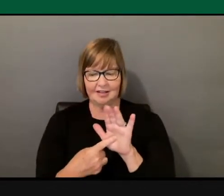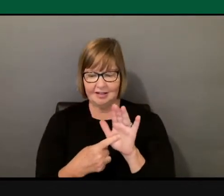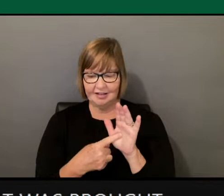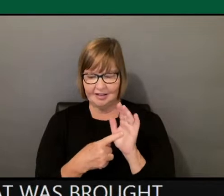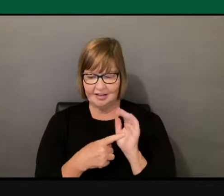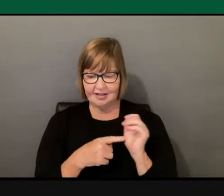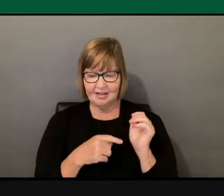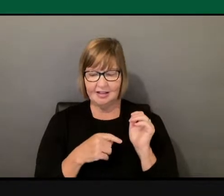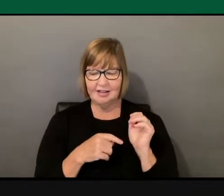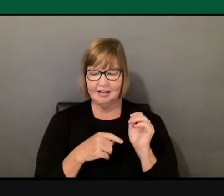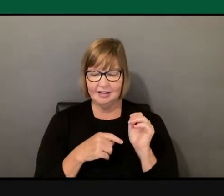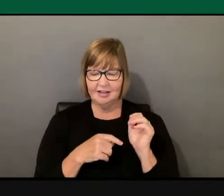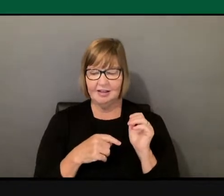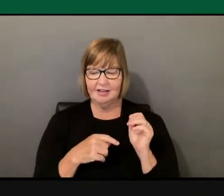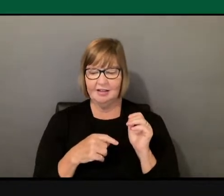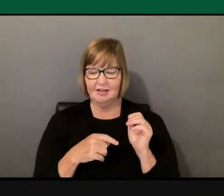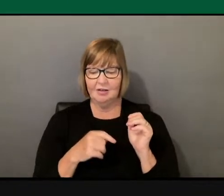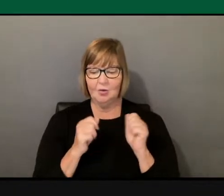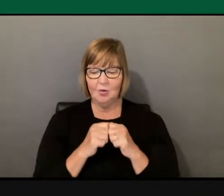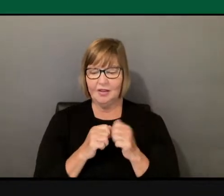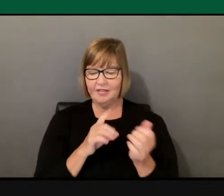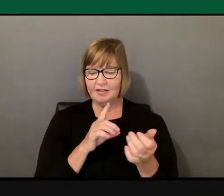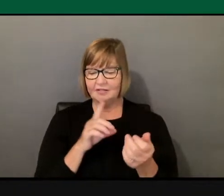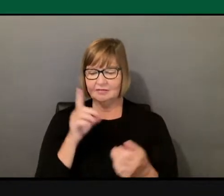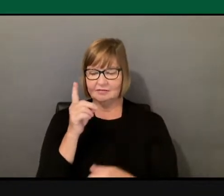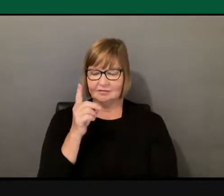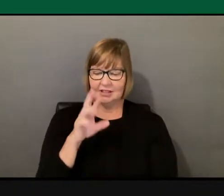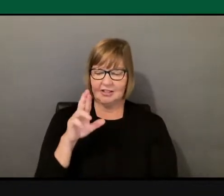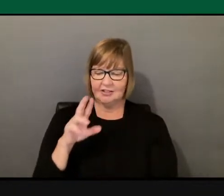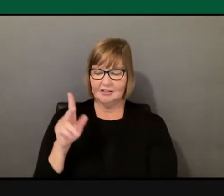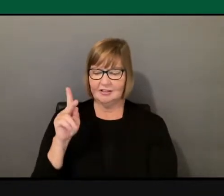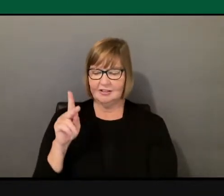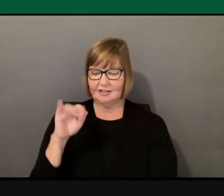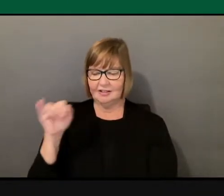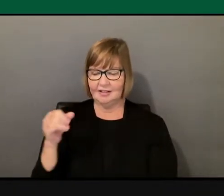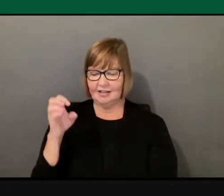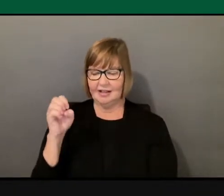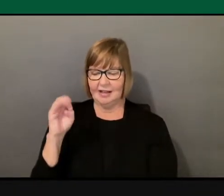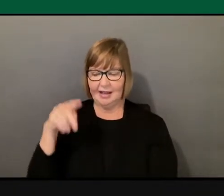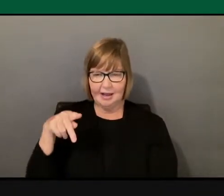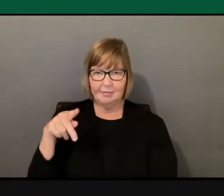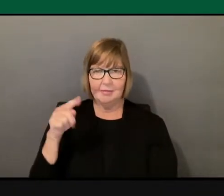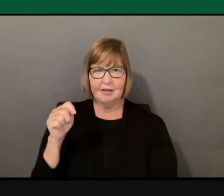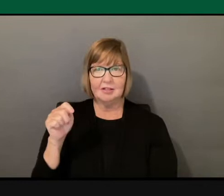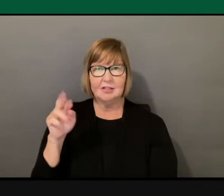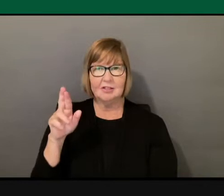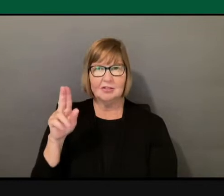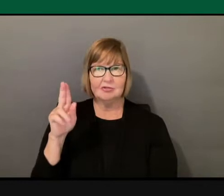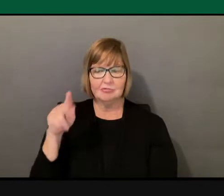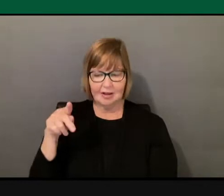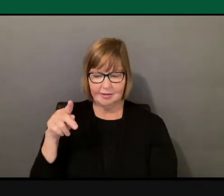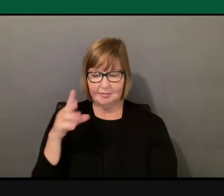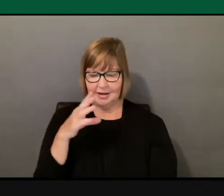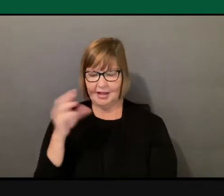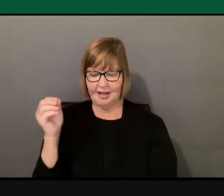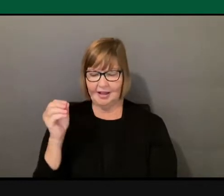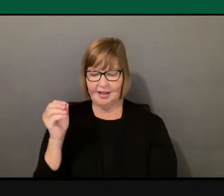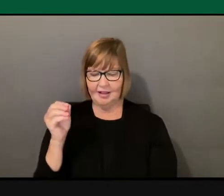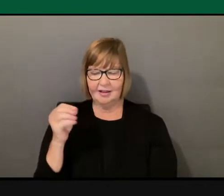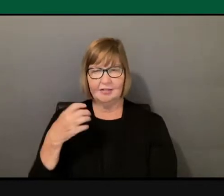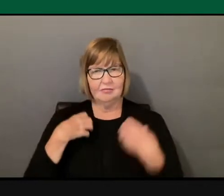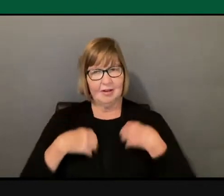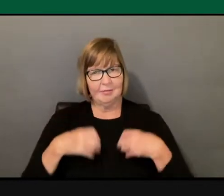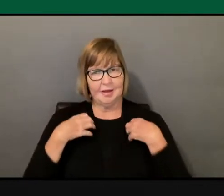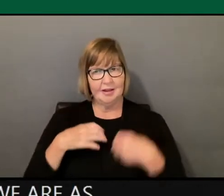Rabbi Alfie about really learning about who we are as individuals. If there can be a way of